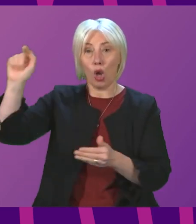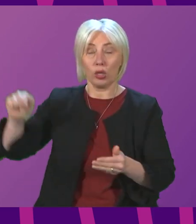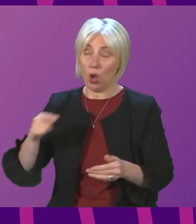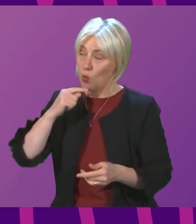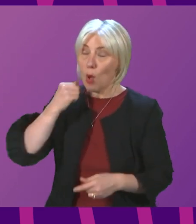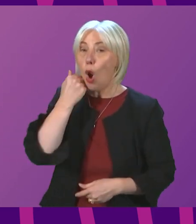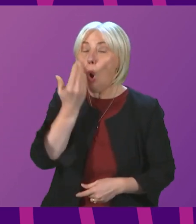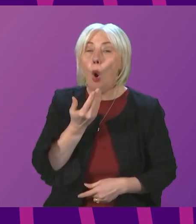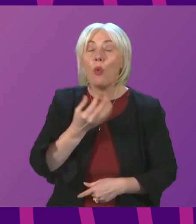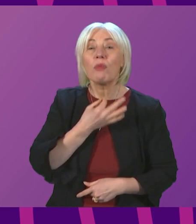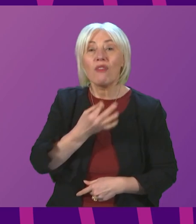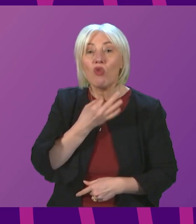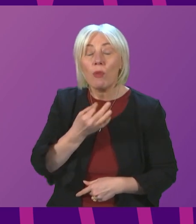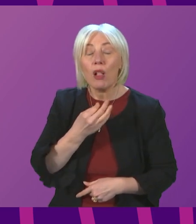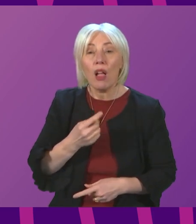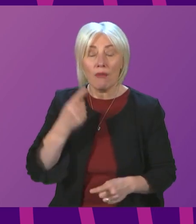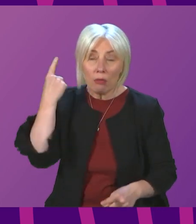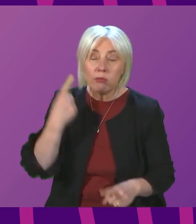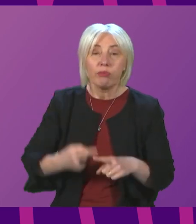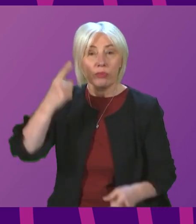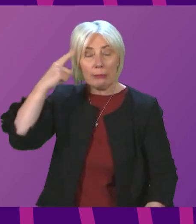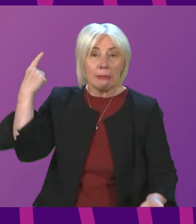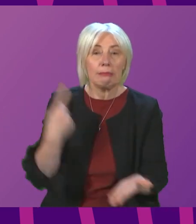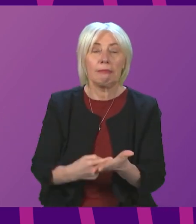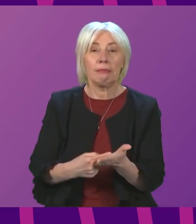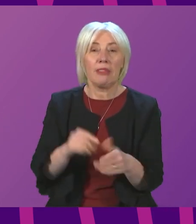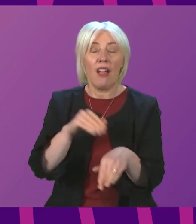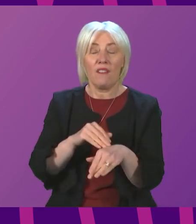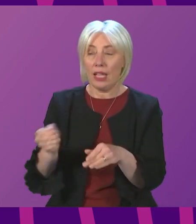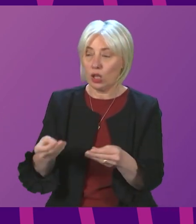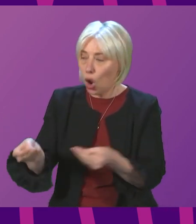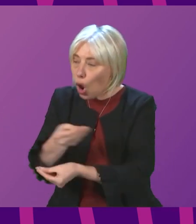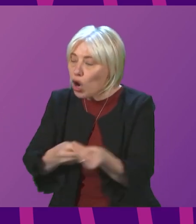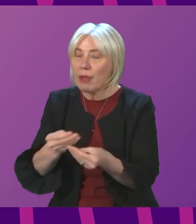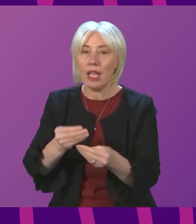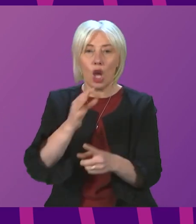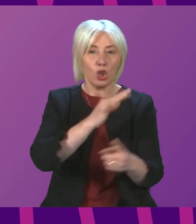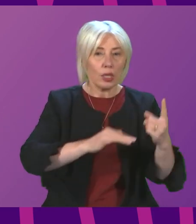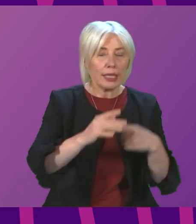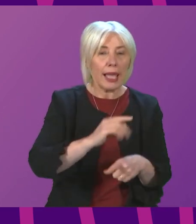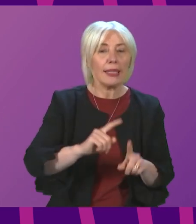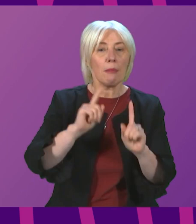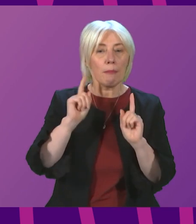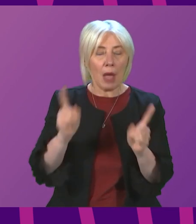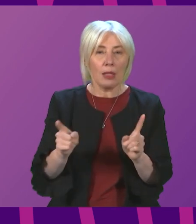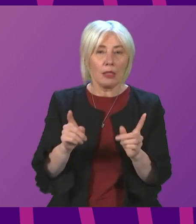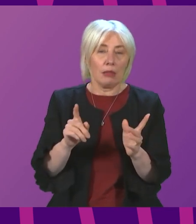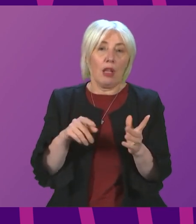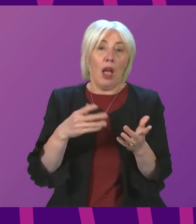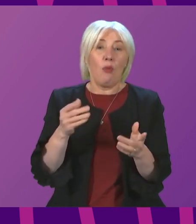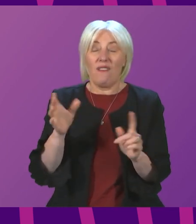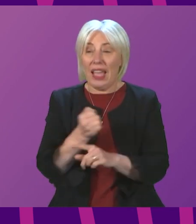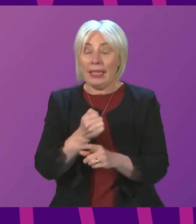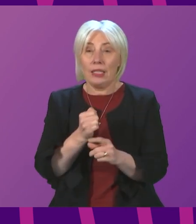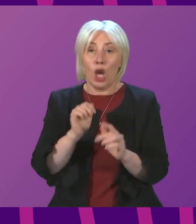vulnerable to potentially sudden decisions affecting the economy and society, unless and until there is an effective